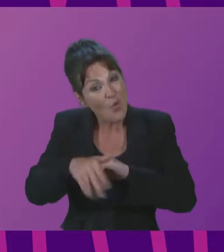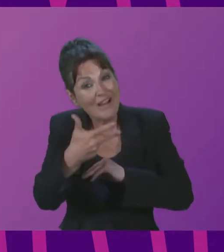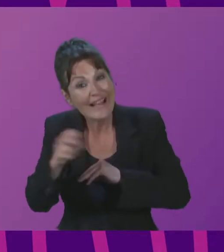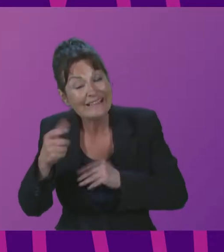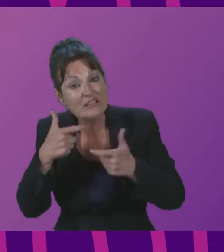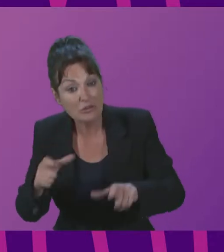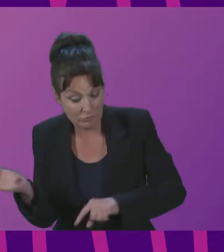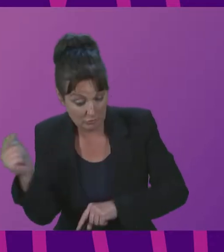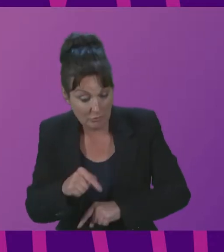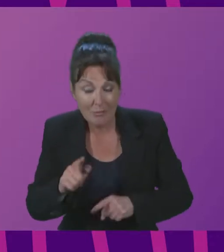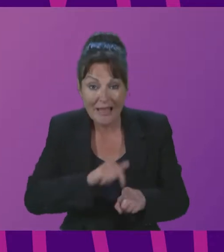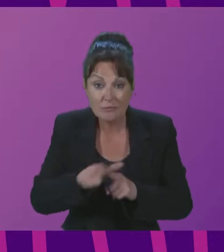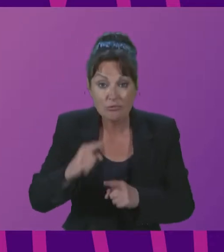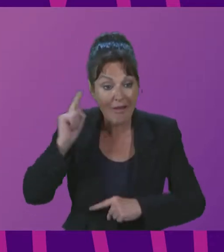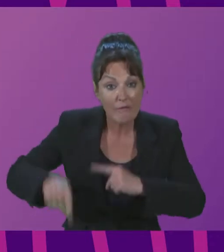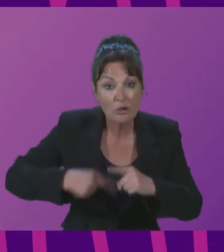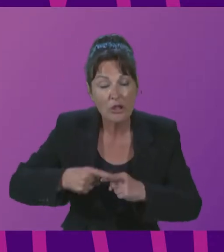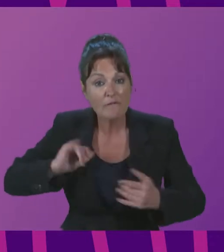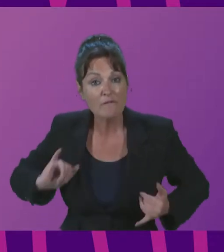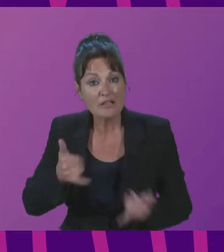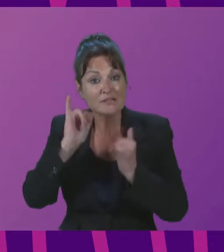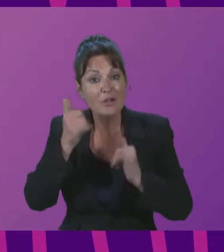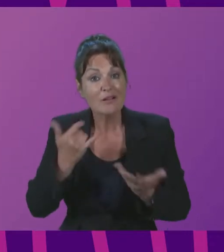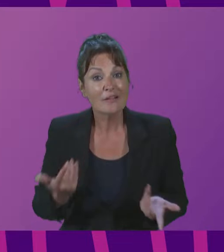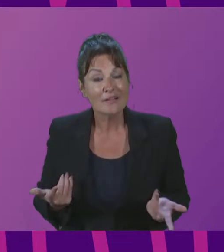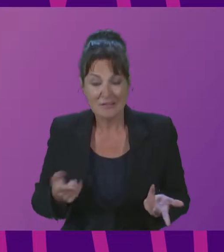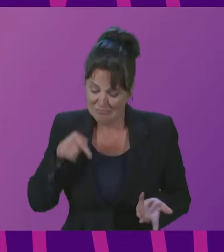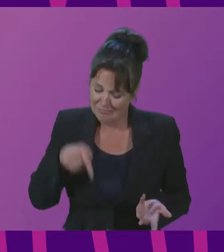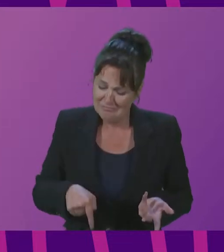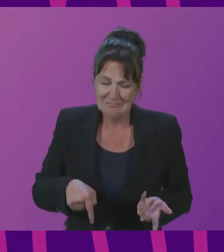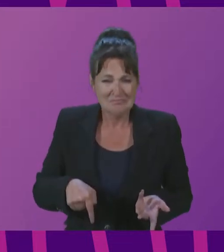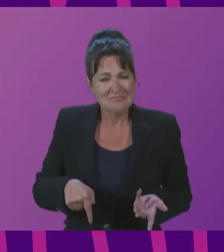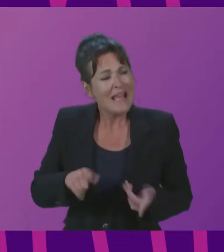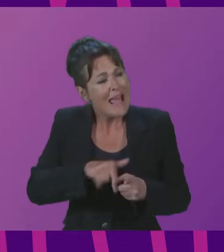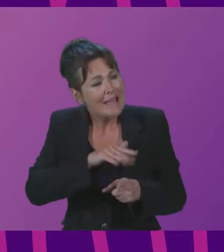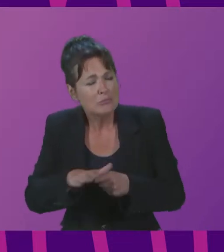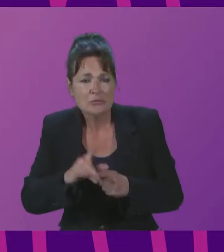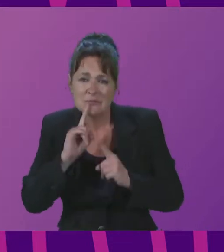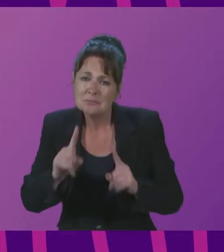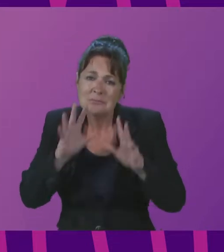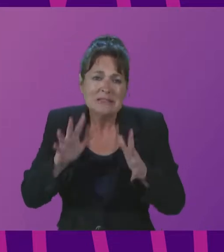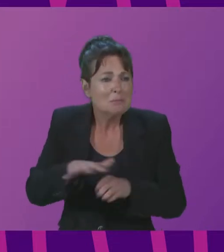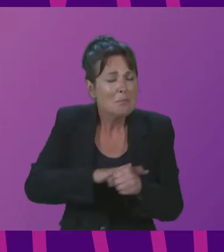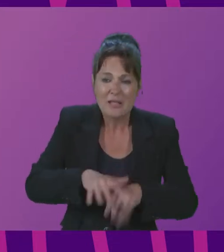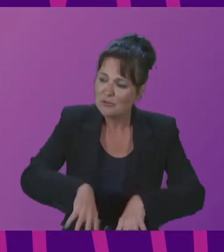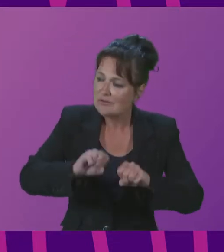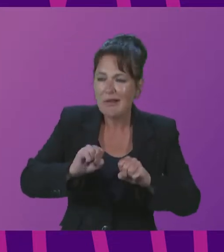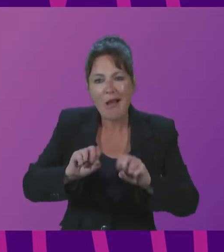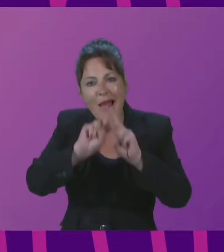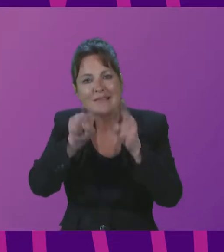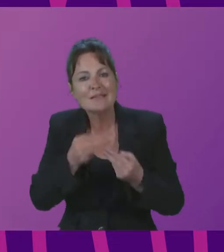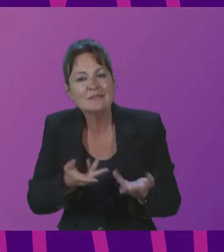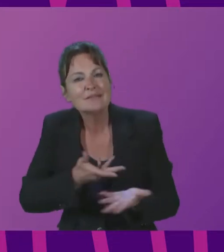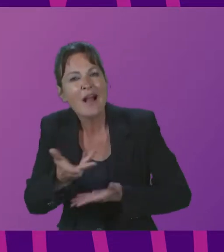this truly is a remarkable place for international dialogue on culture and the summit